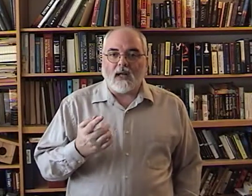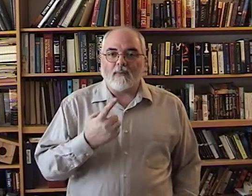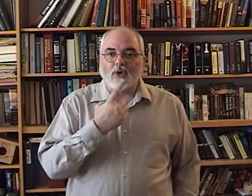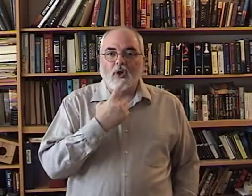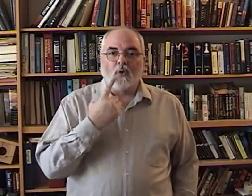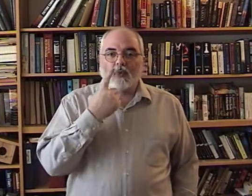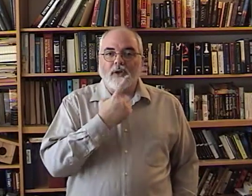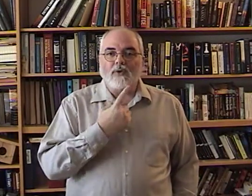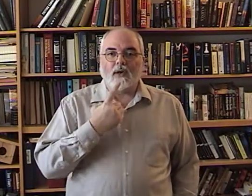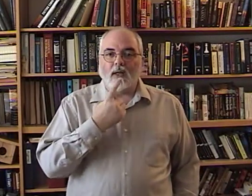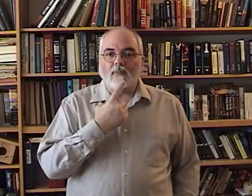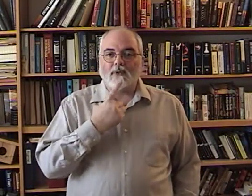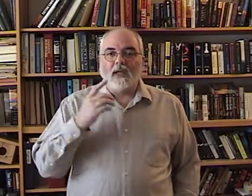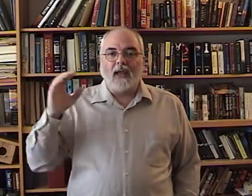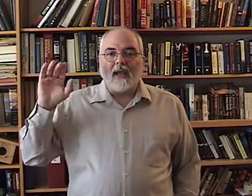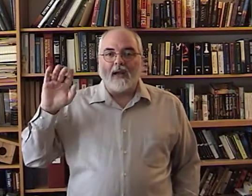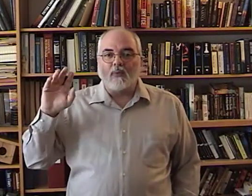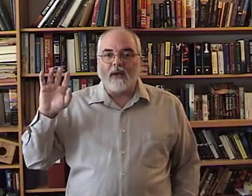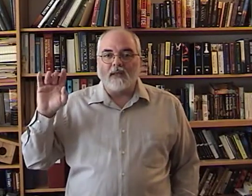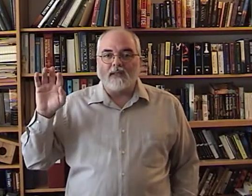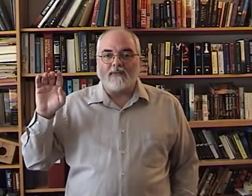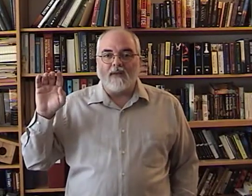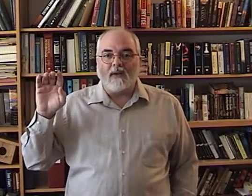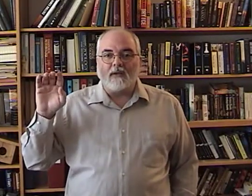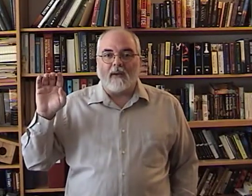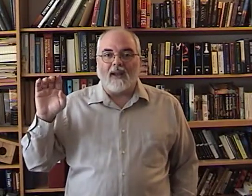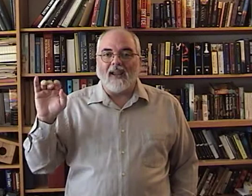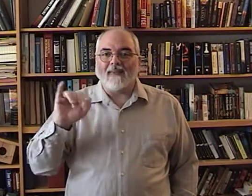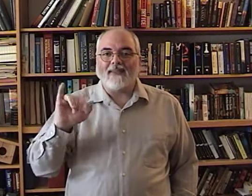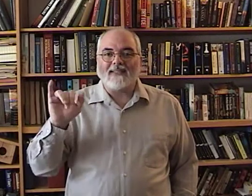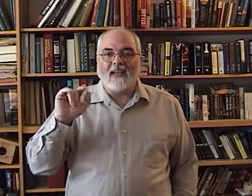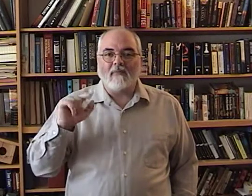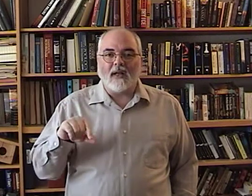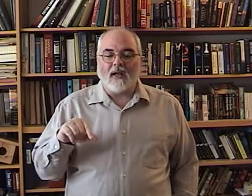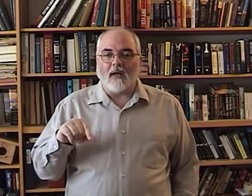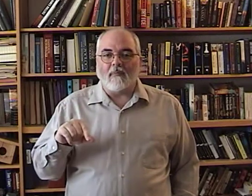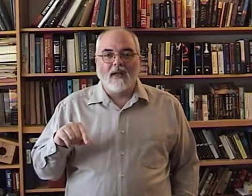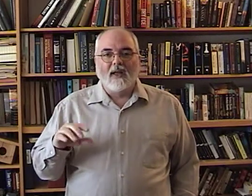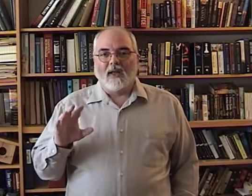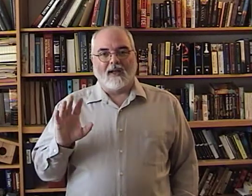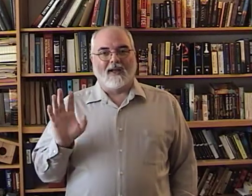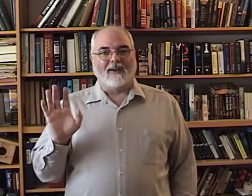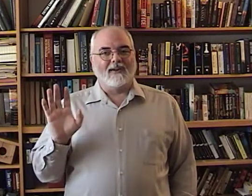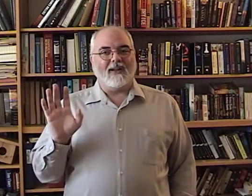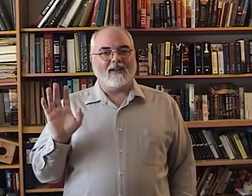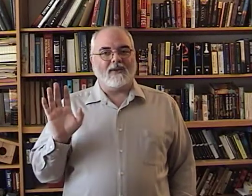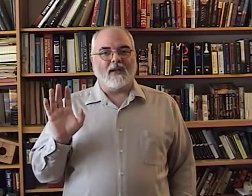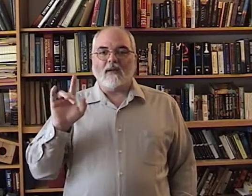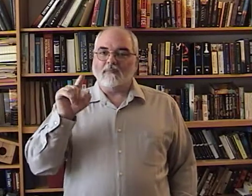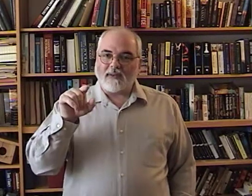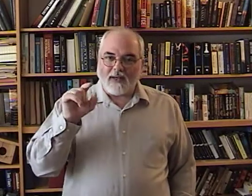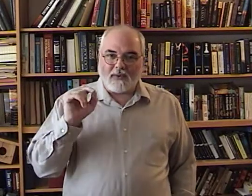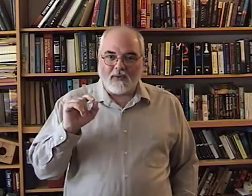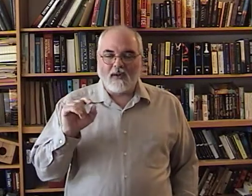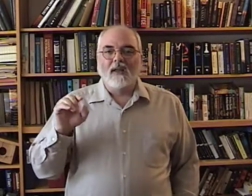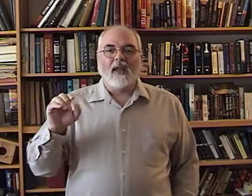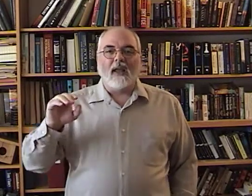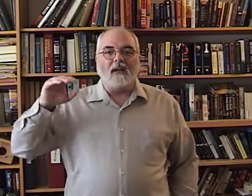read your lips and read the fingerspelling at the same time. I don't know how they do that, but they do. And